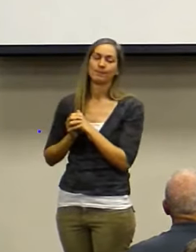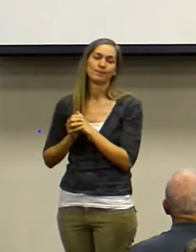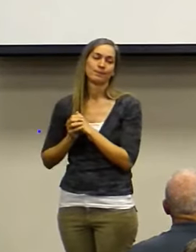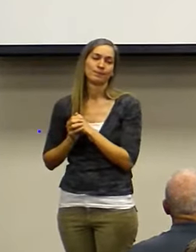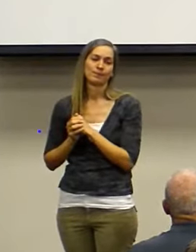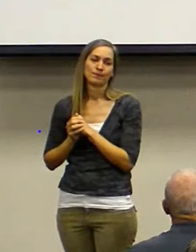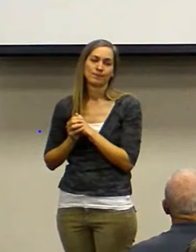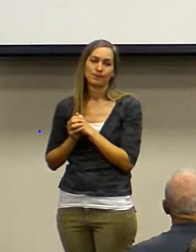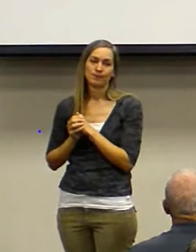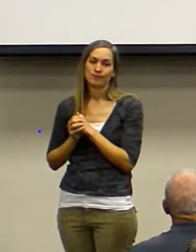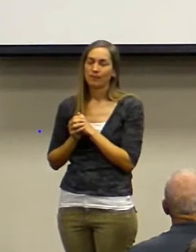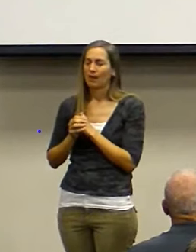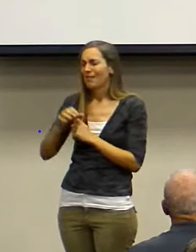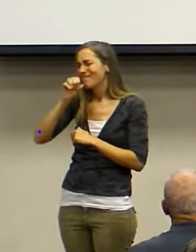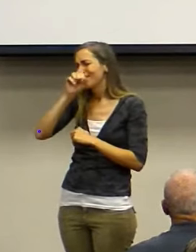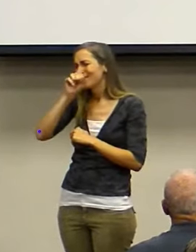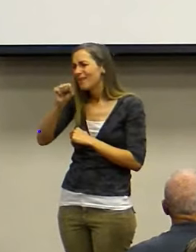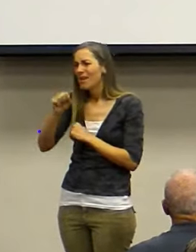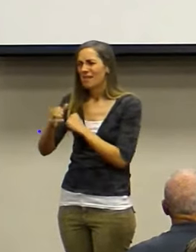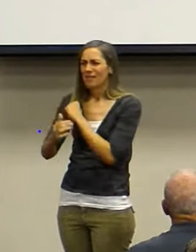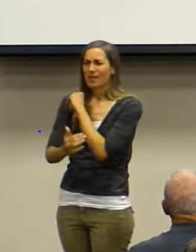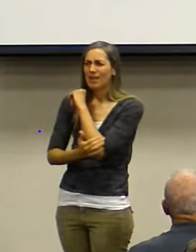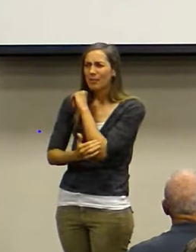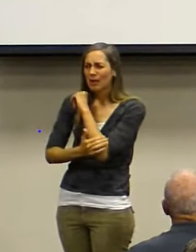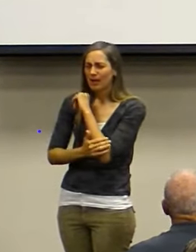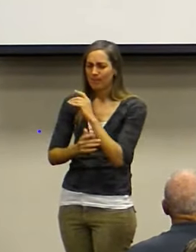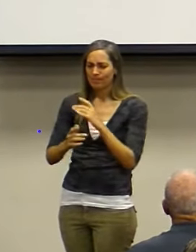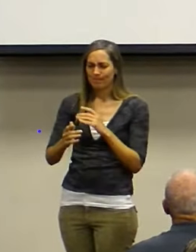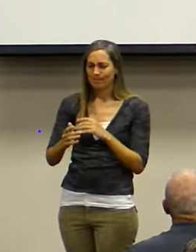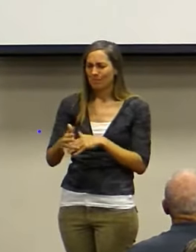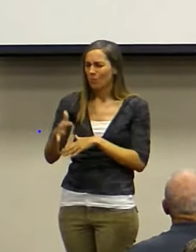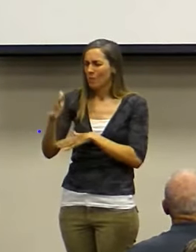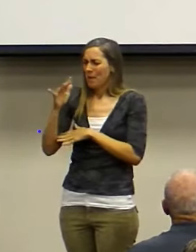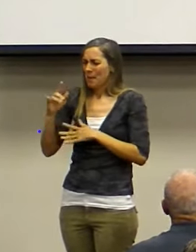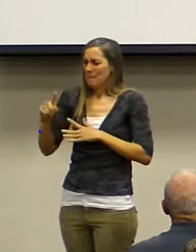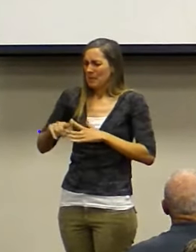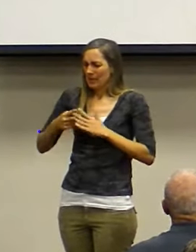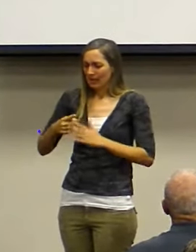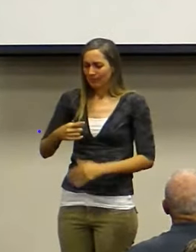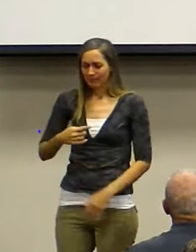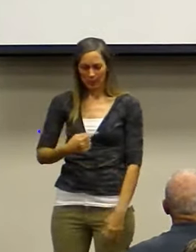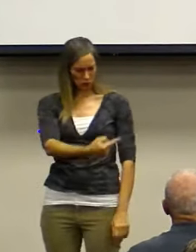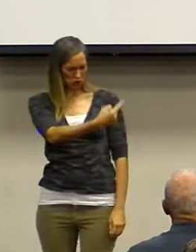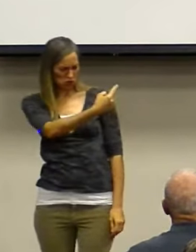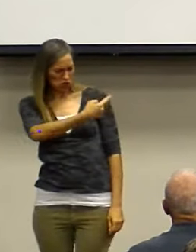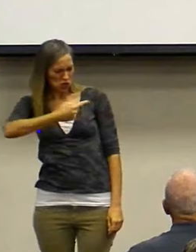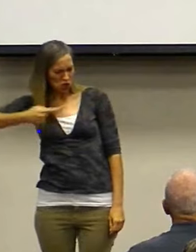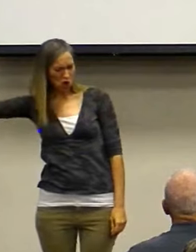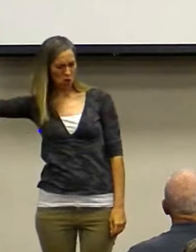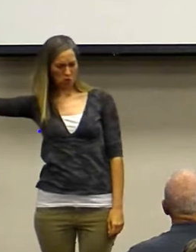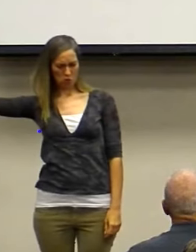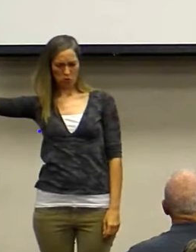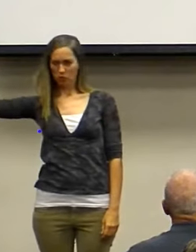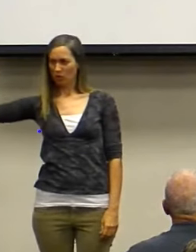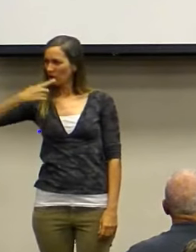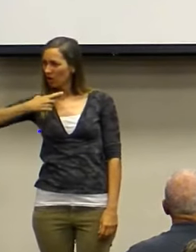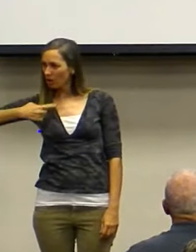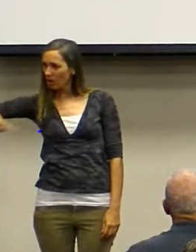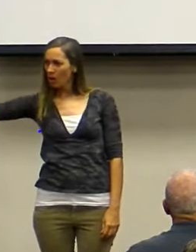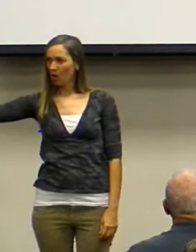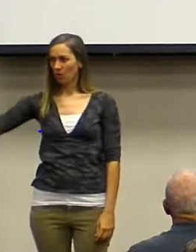That's why I love Abraham so much. Because in the beginning, Abraham, get up and go. Then we see verse 1, verse 3,